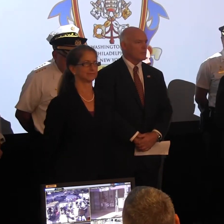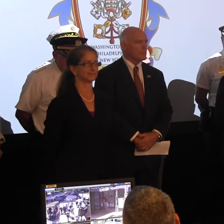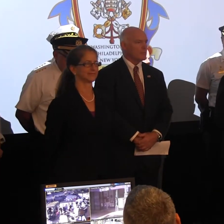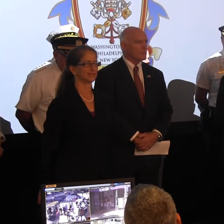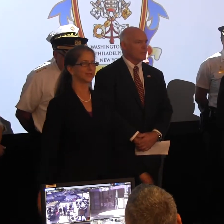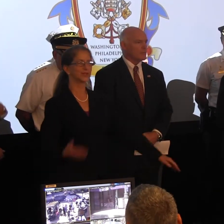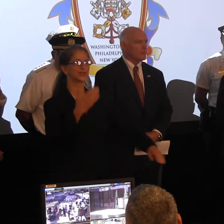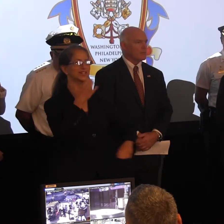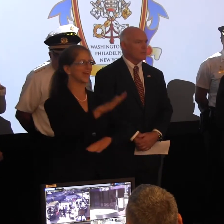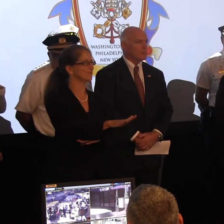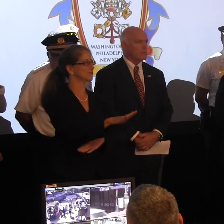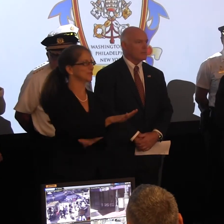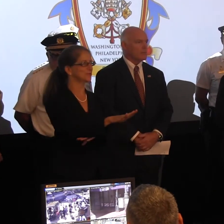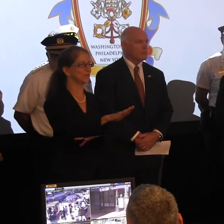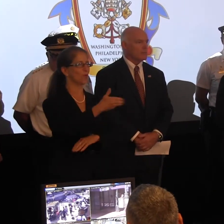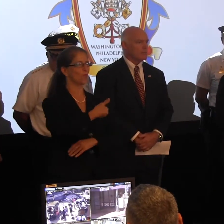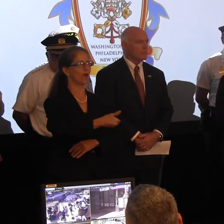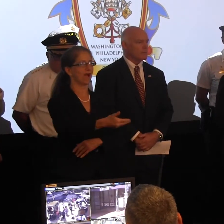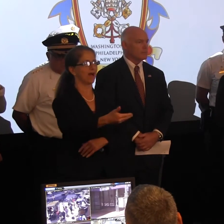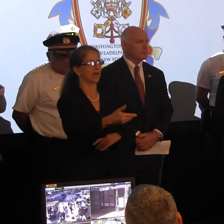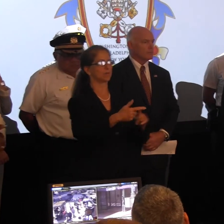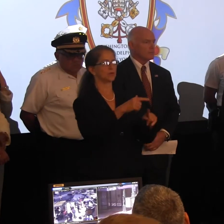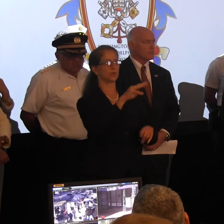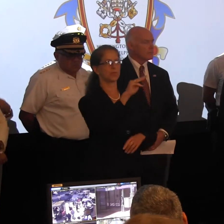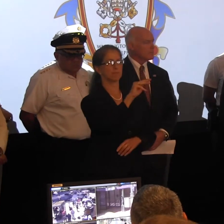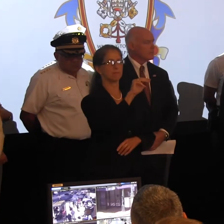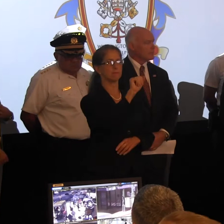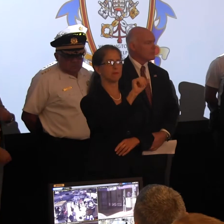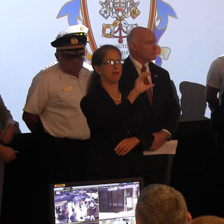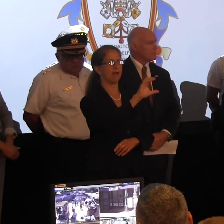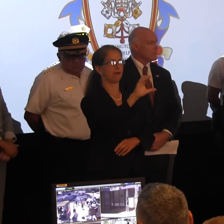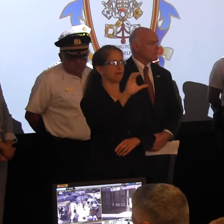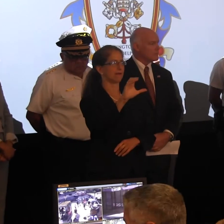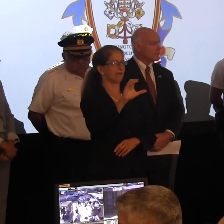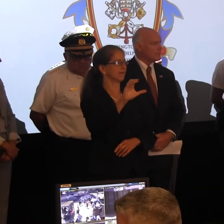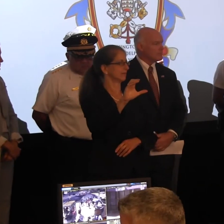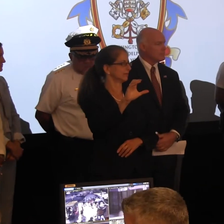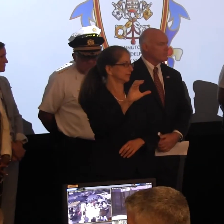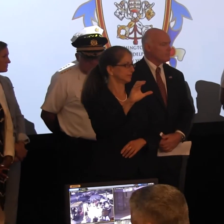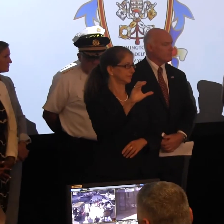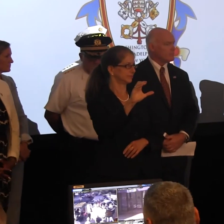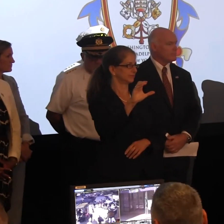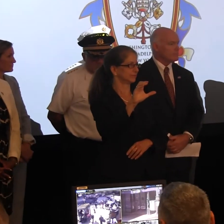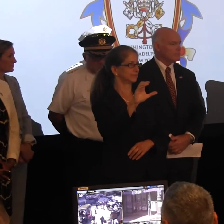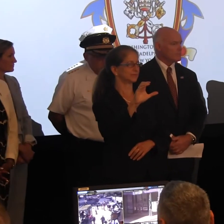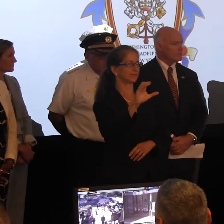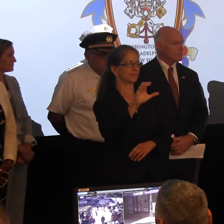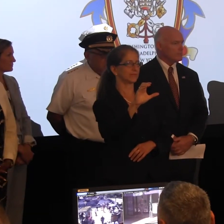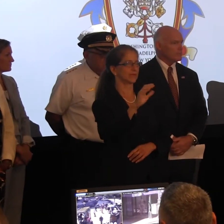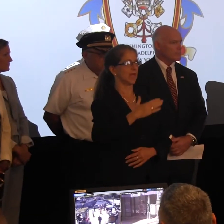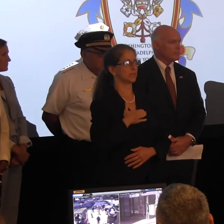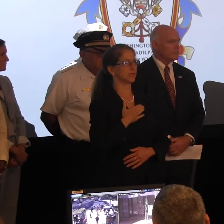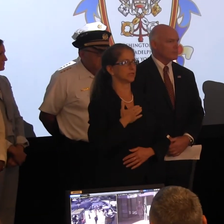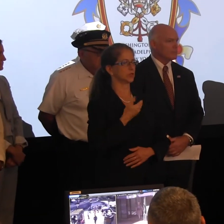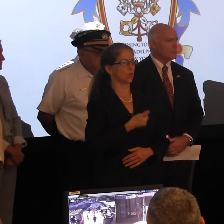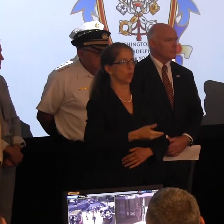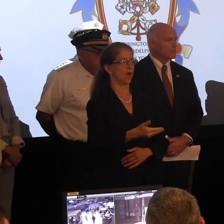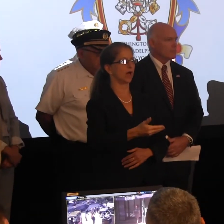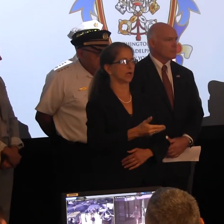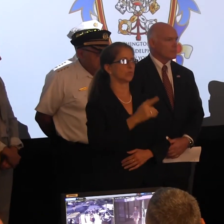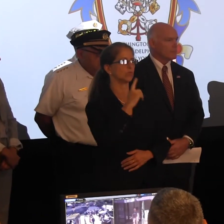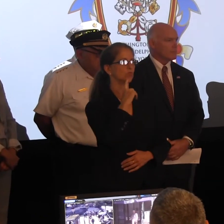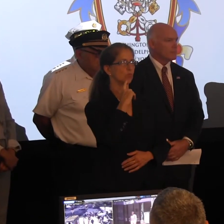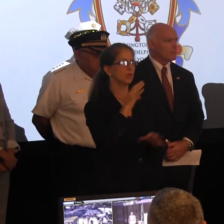Good afternoon and welcome to the MAC and I'm pleased to welcome personally a couple very